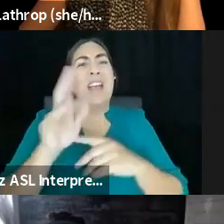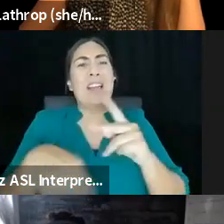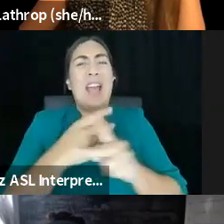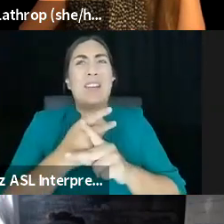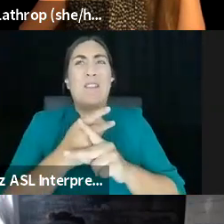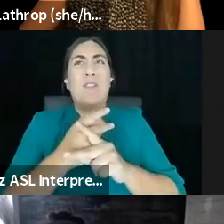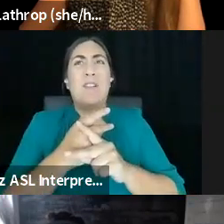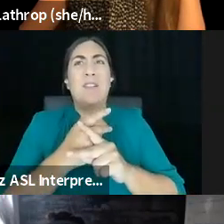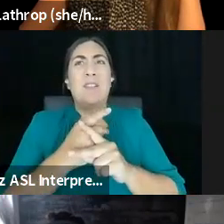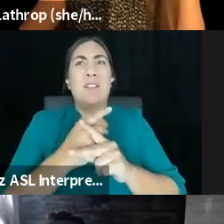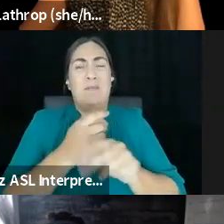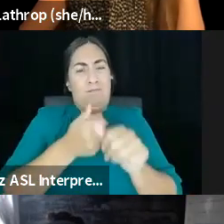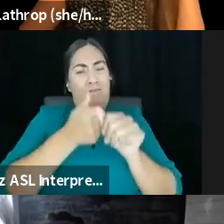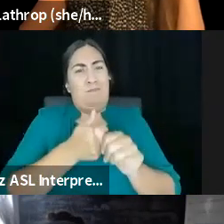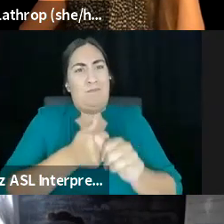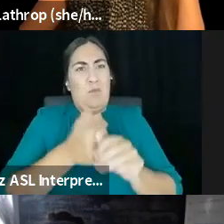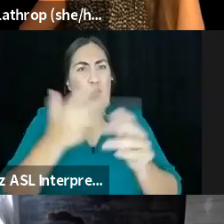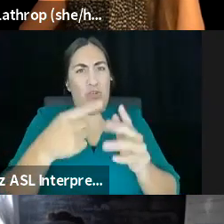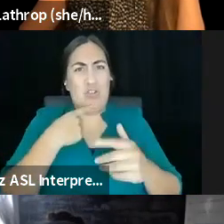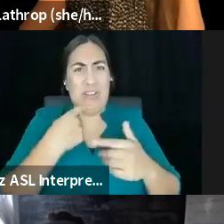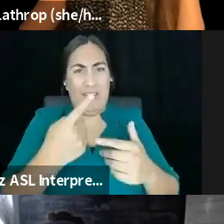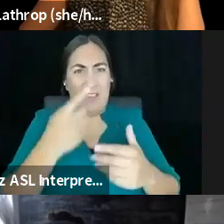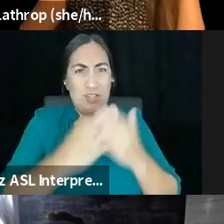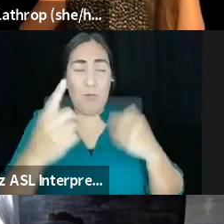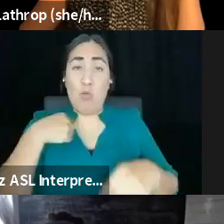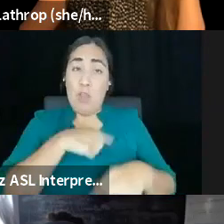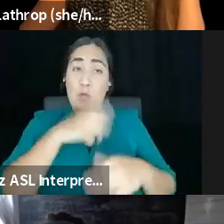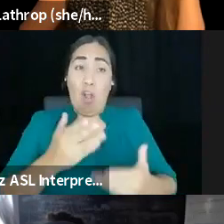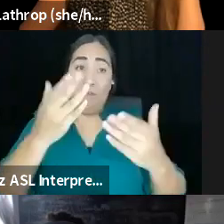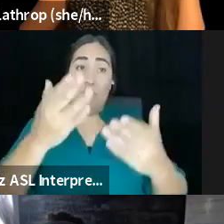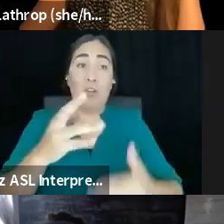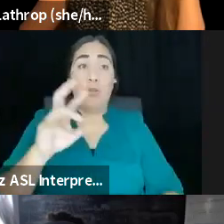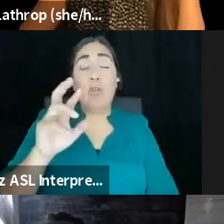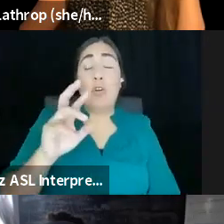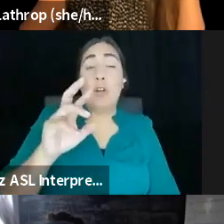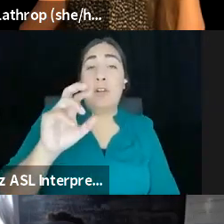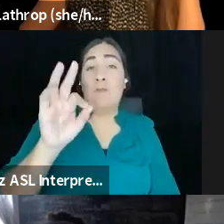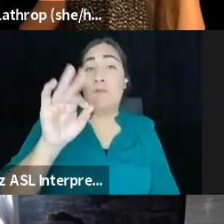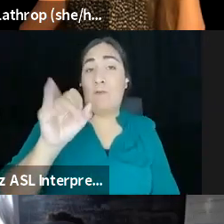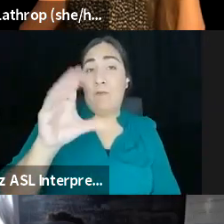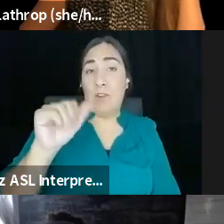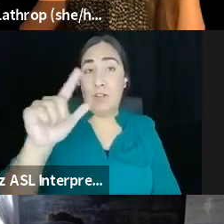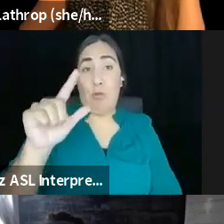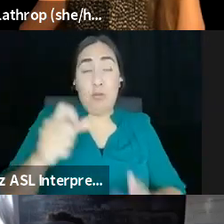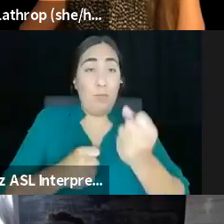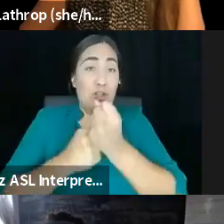kind of saying to someone is we're going to offer you fiscal sponsorship if we believe that you are a charitable organization, that we understand that you are